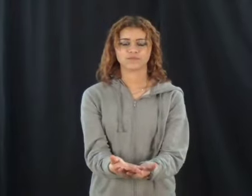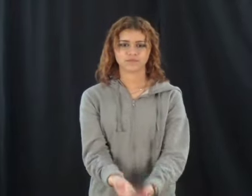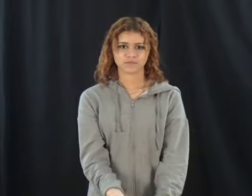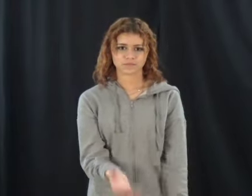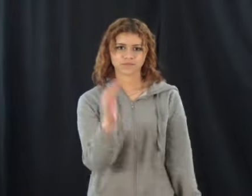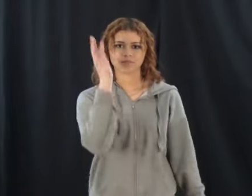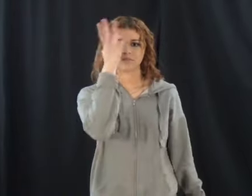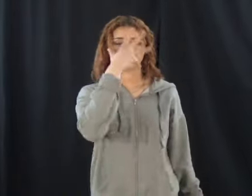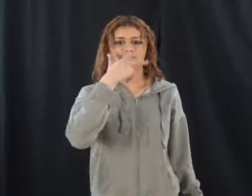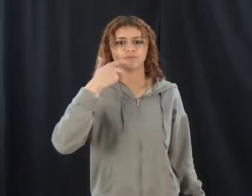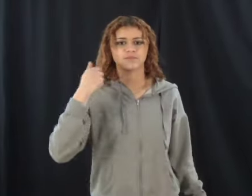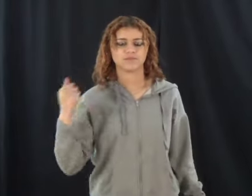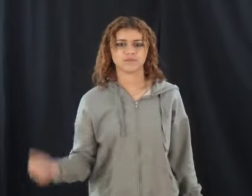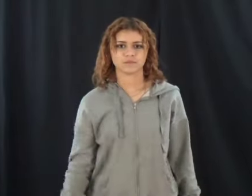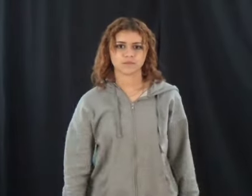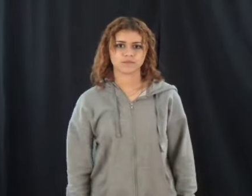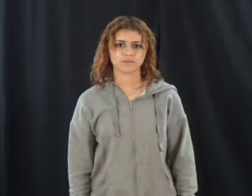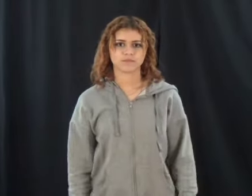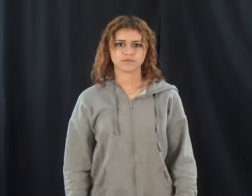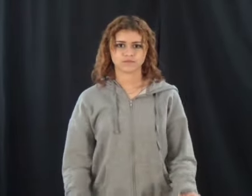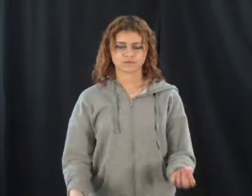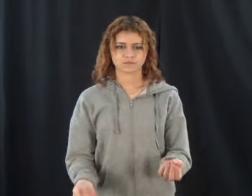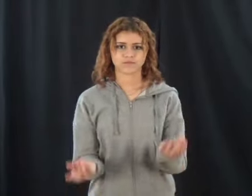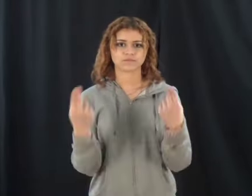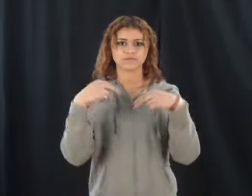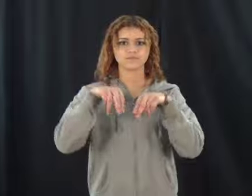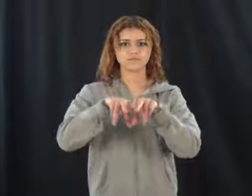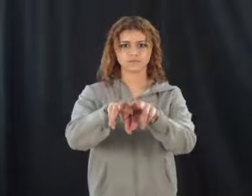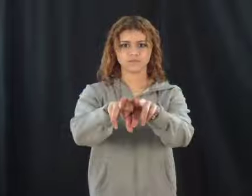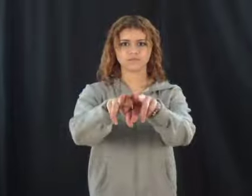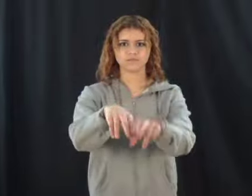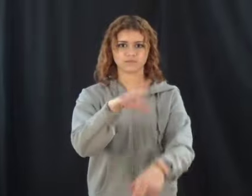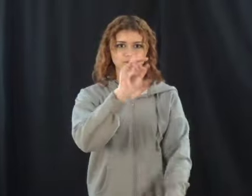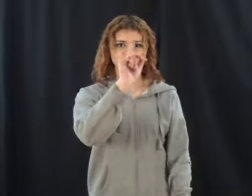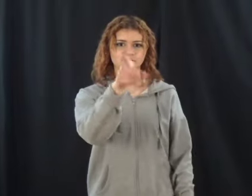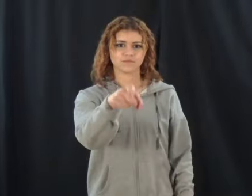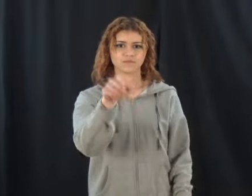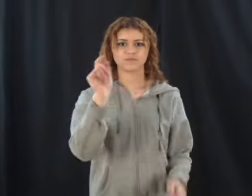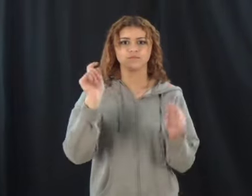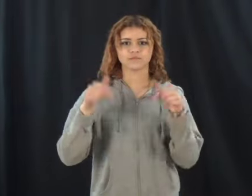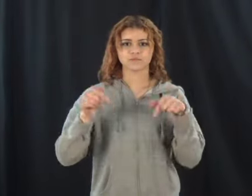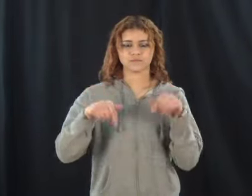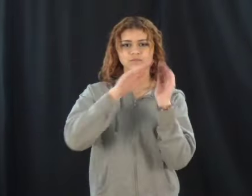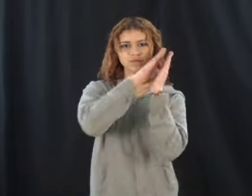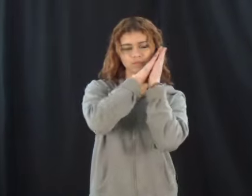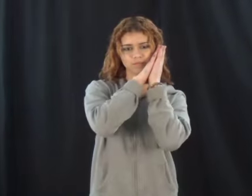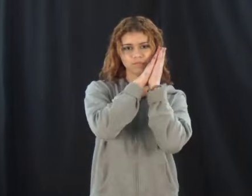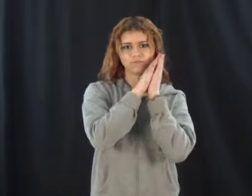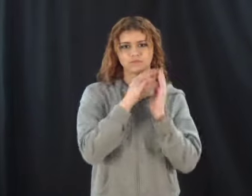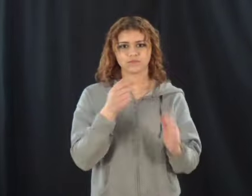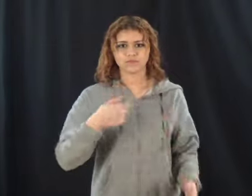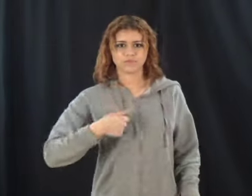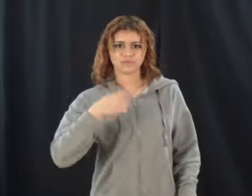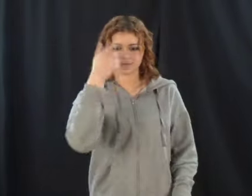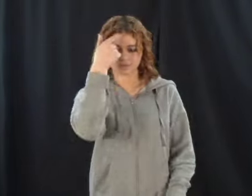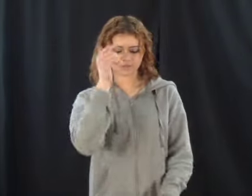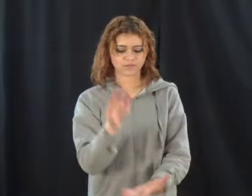good, so beautiful Lying next to you, in despair with you, I ain't